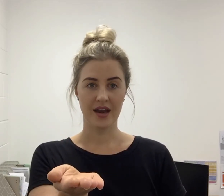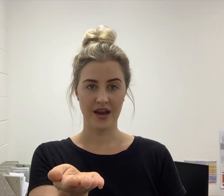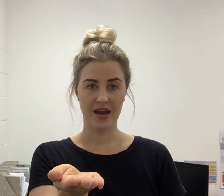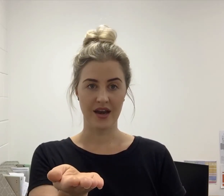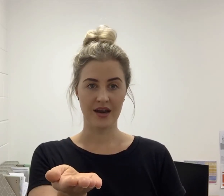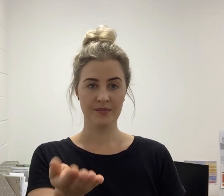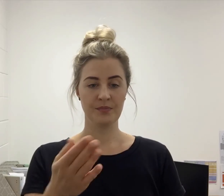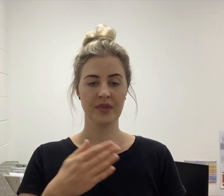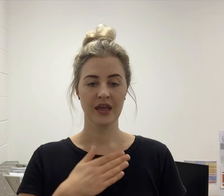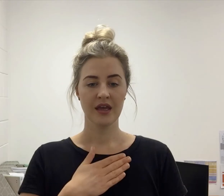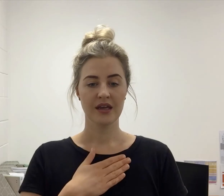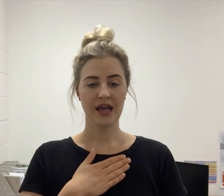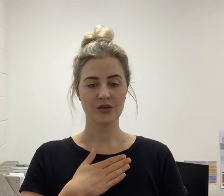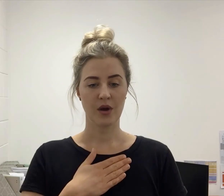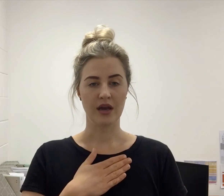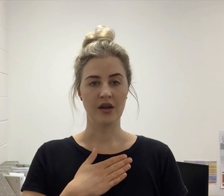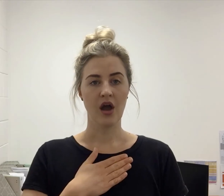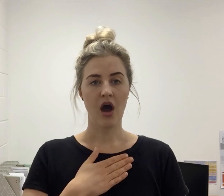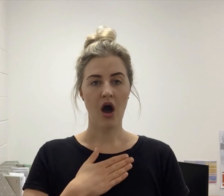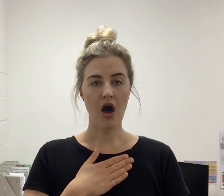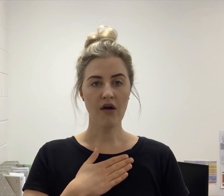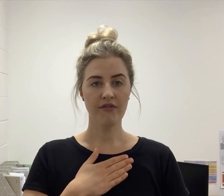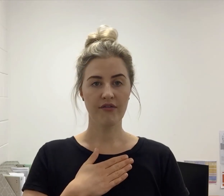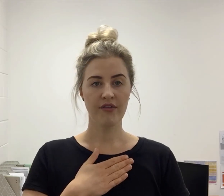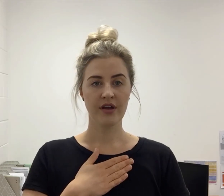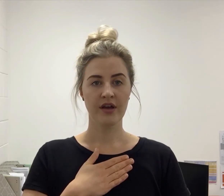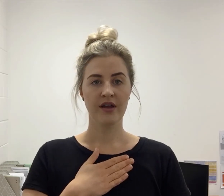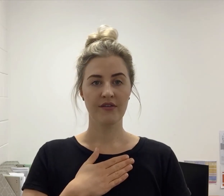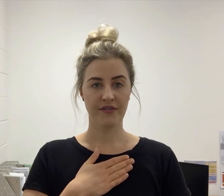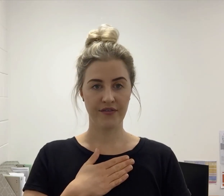n. Next one. Off, f.